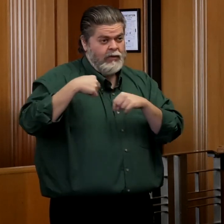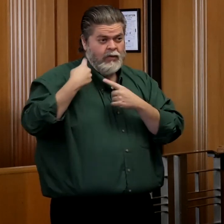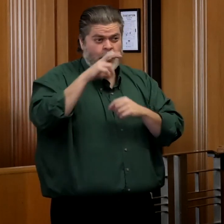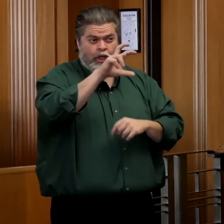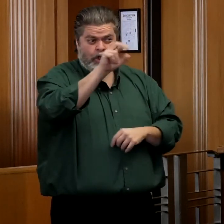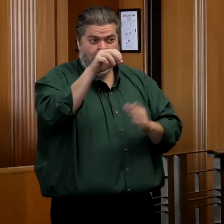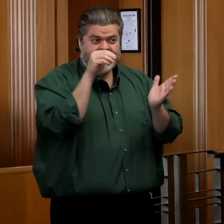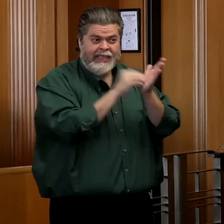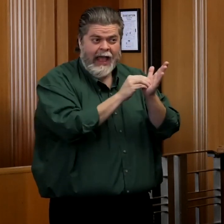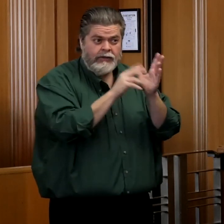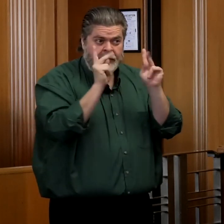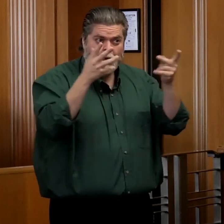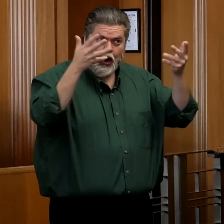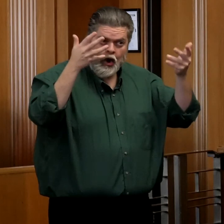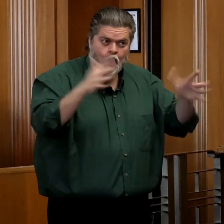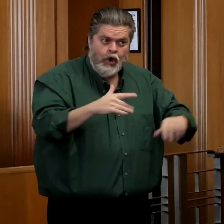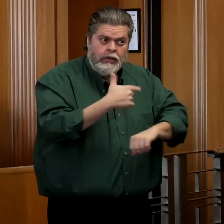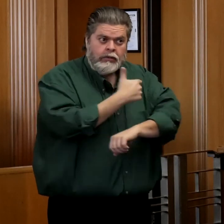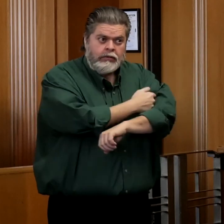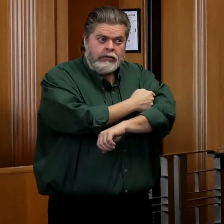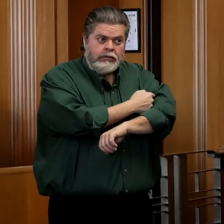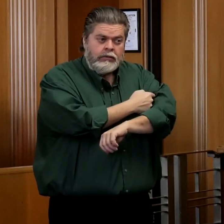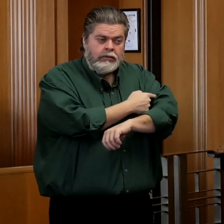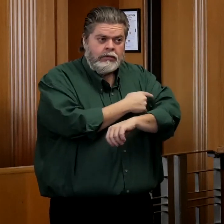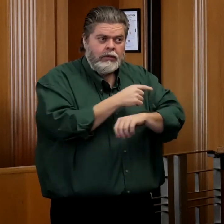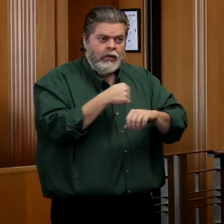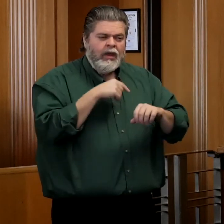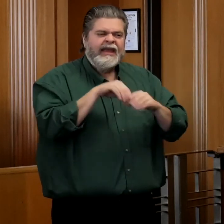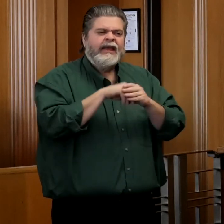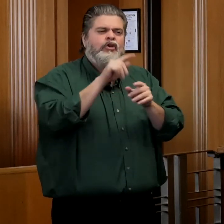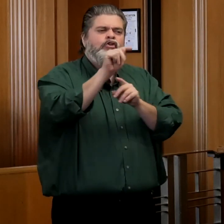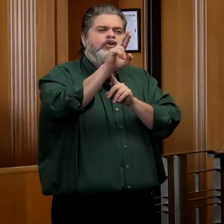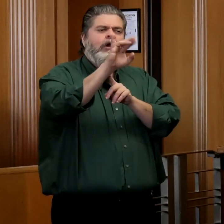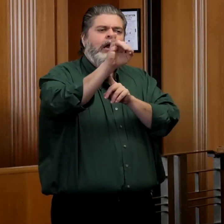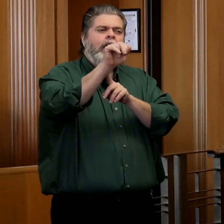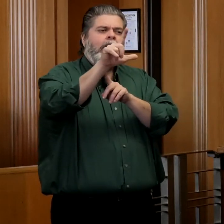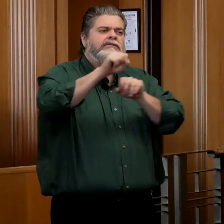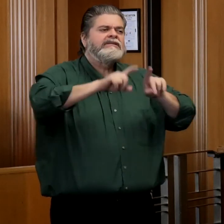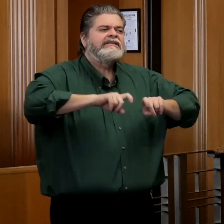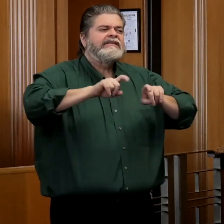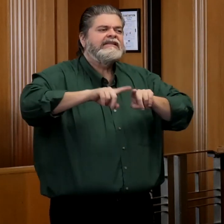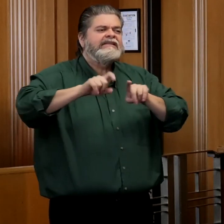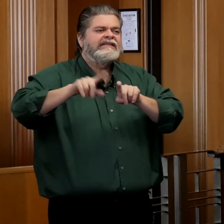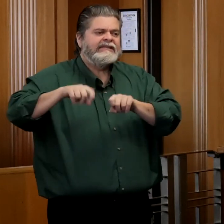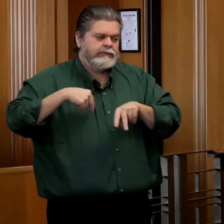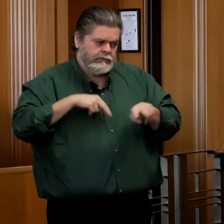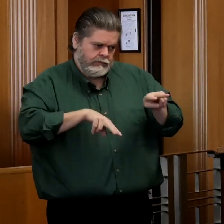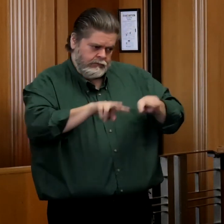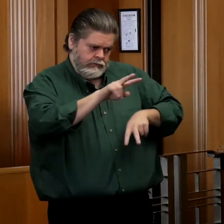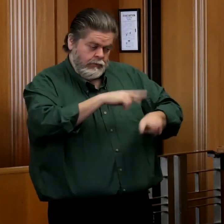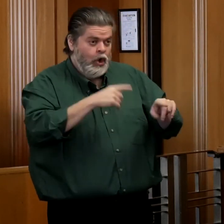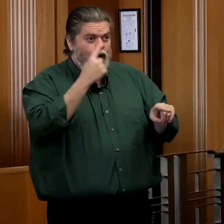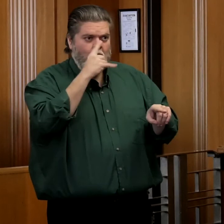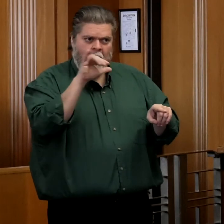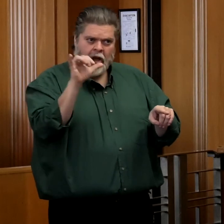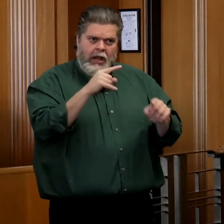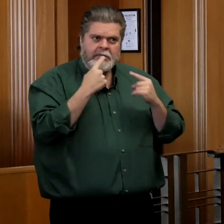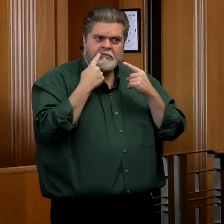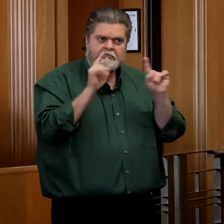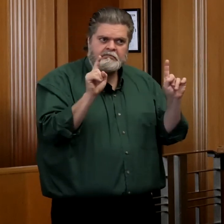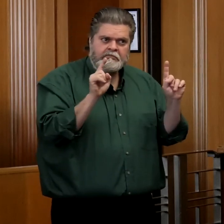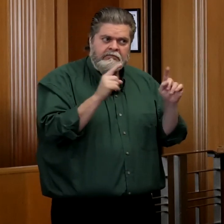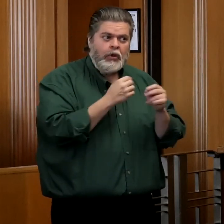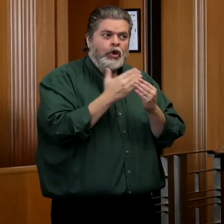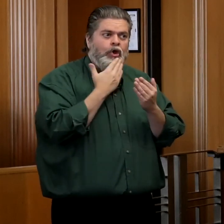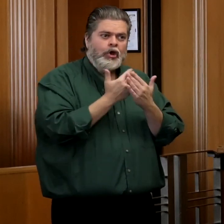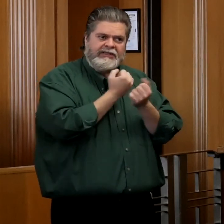30,000 people receive this vaccine in the clinical trials thus far. It appears to have a very favorable safety